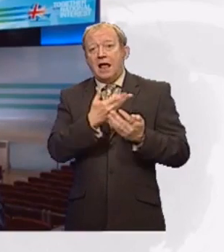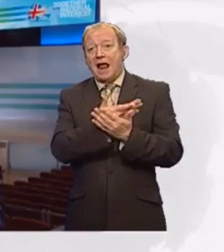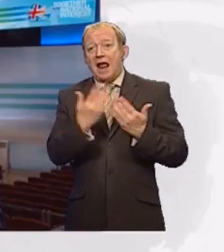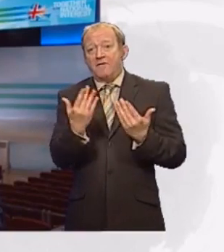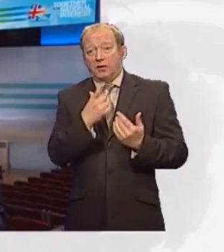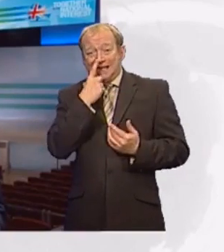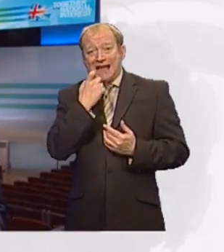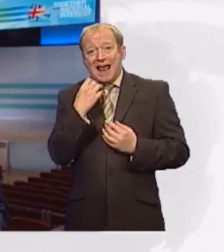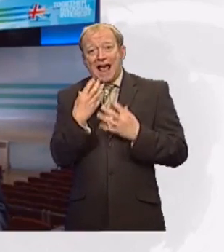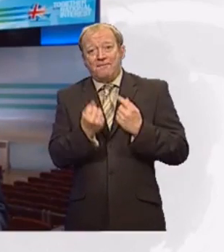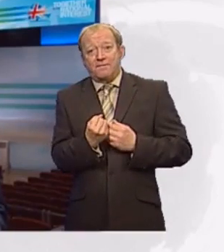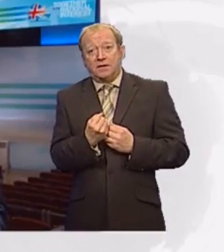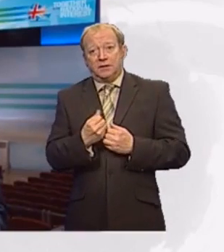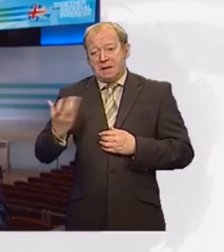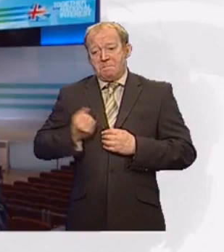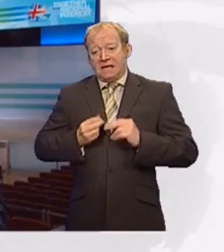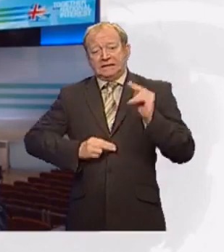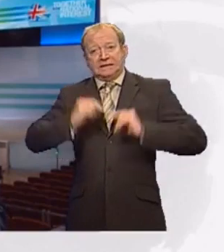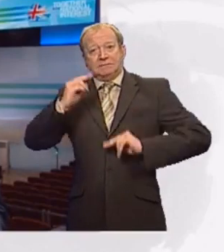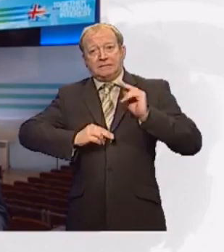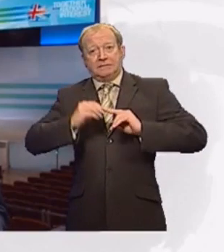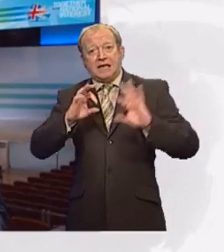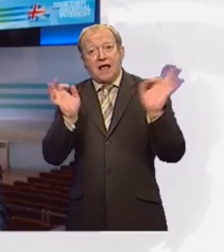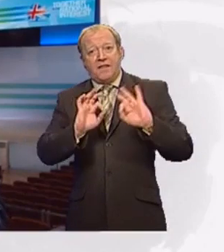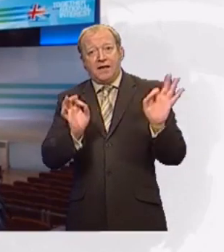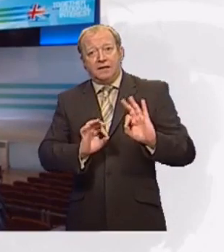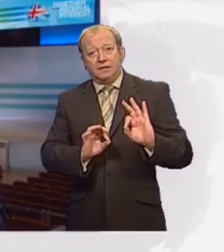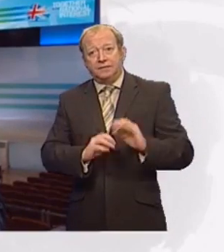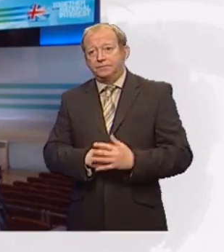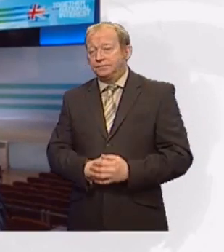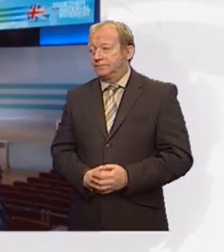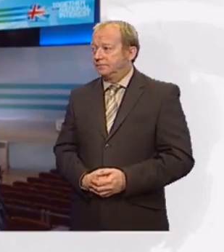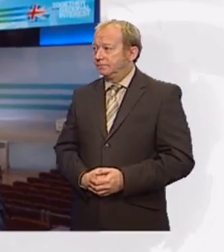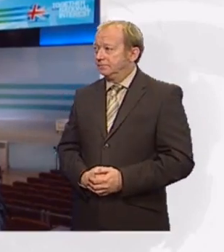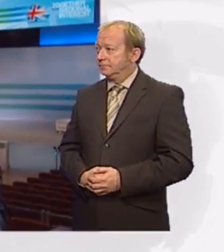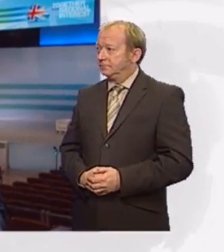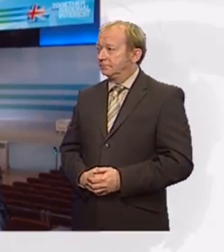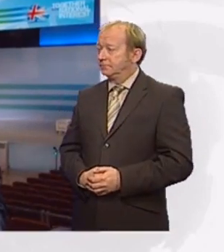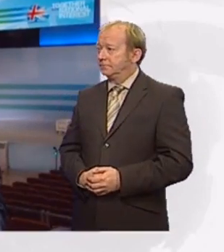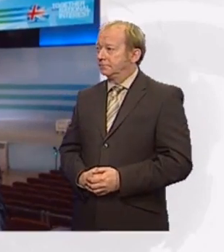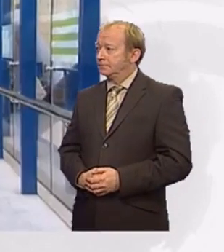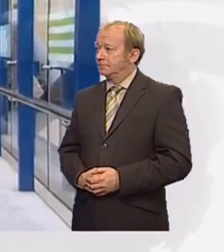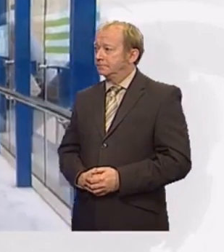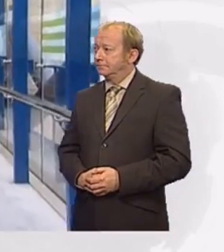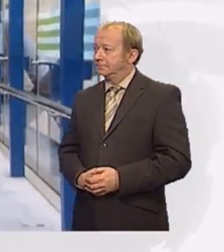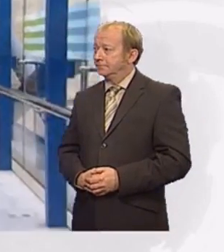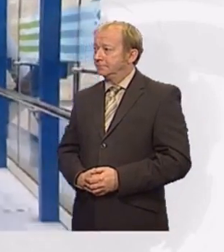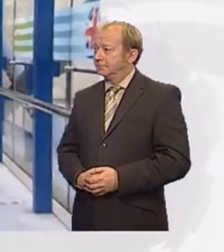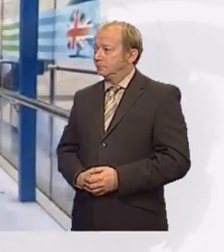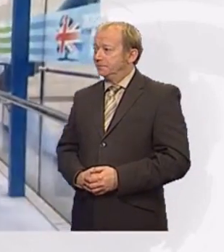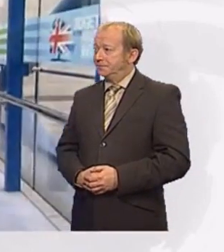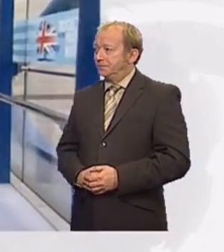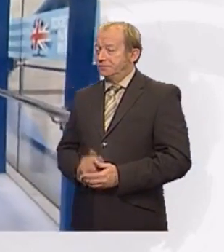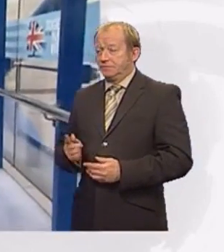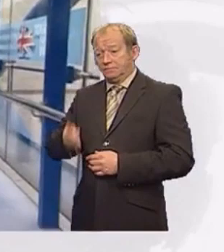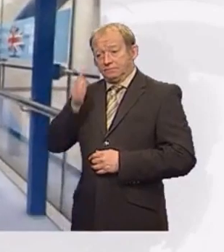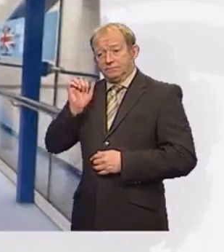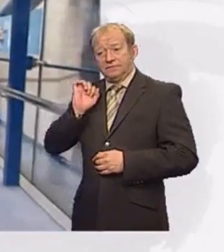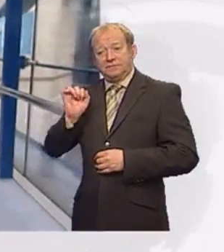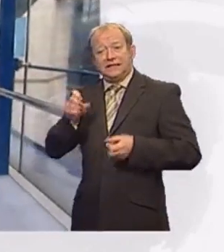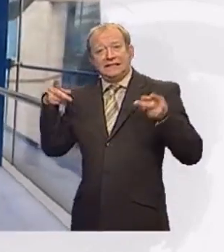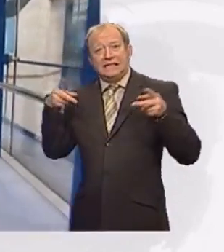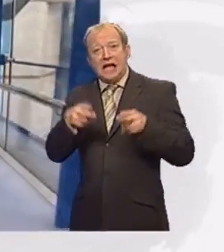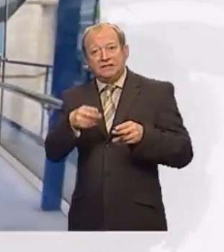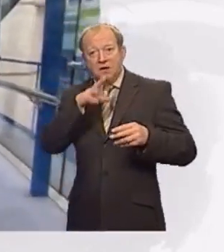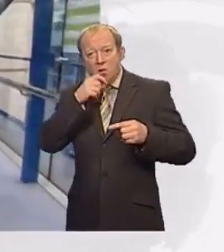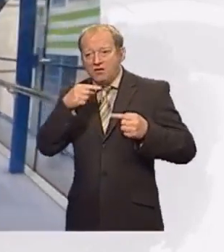2013, it will throw up anomalies. Here's our political correspondent, Ben Wright. He knows that his cuts will be